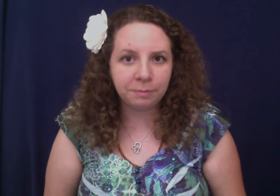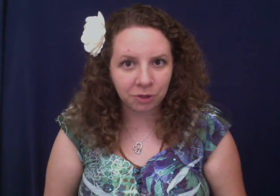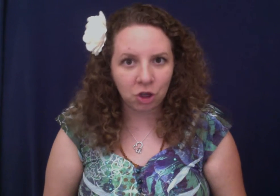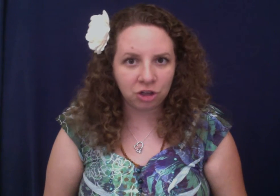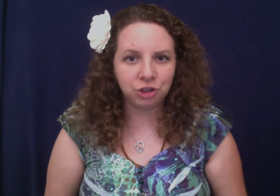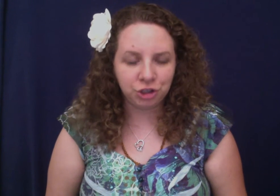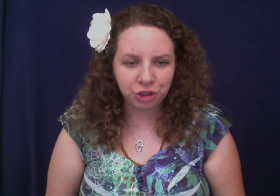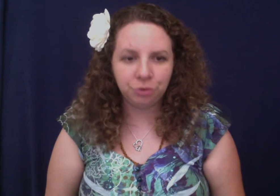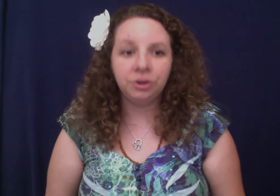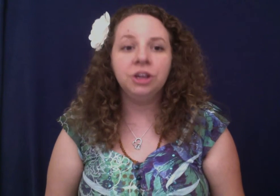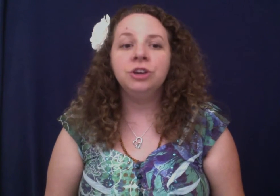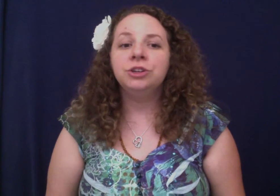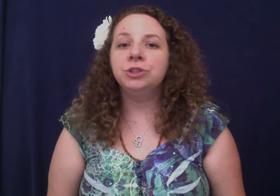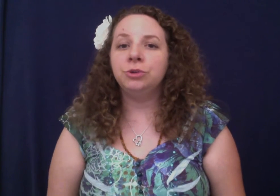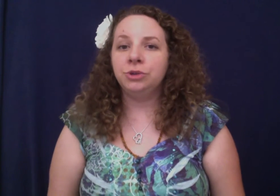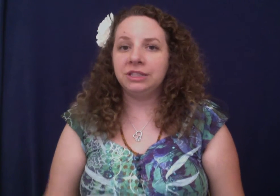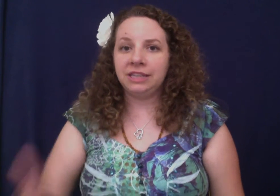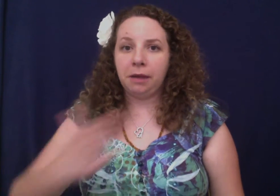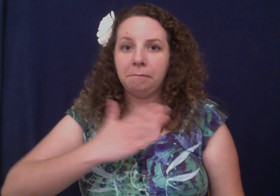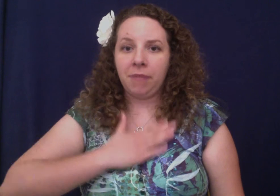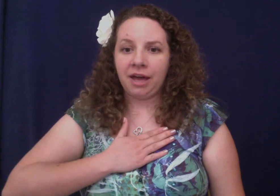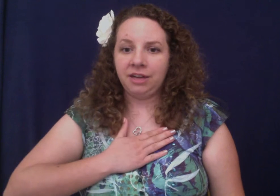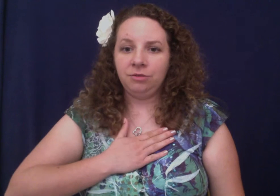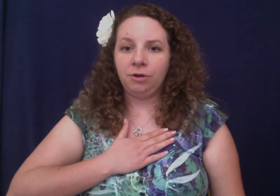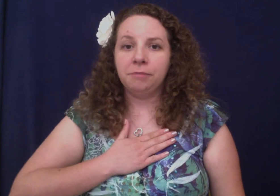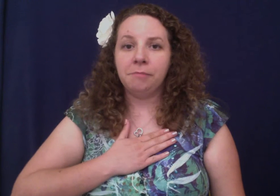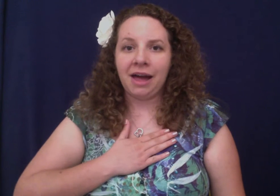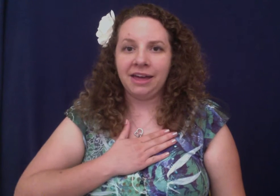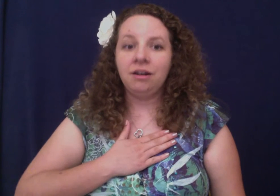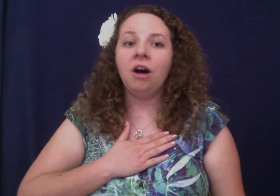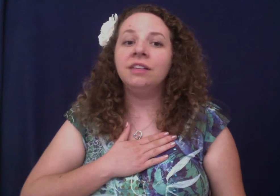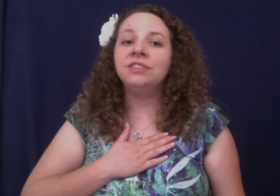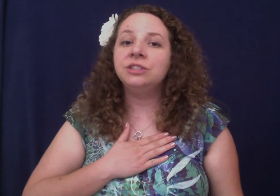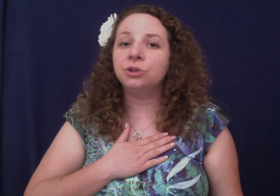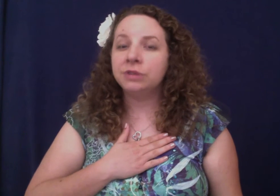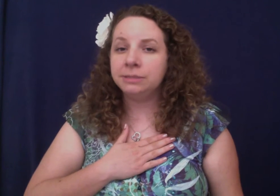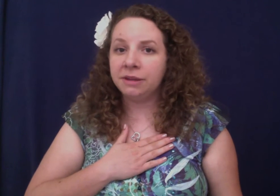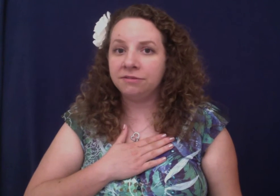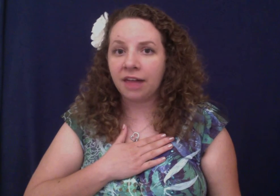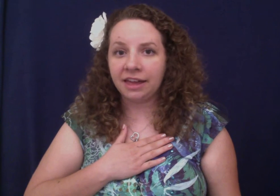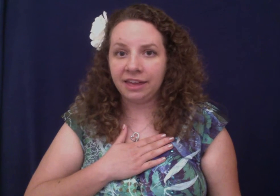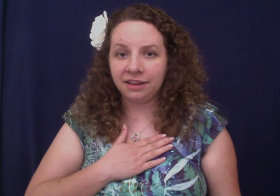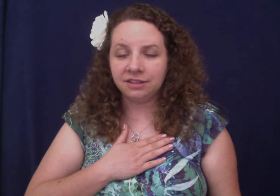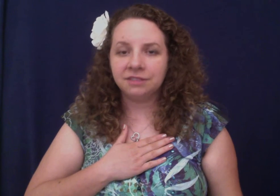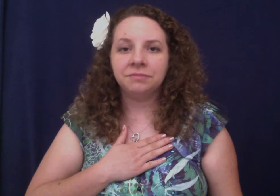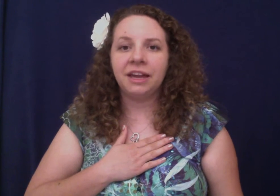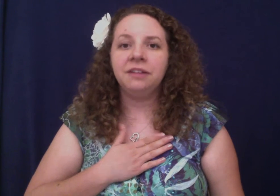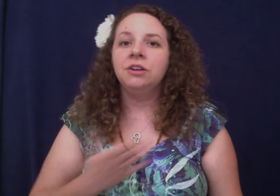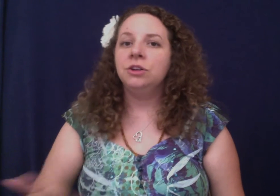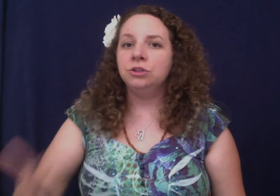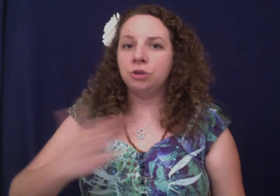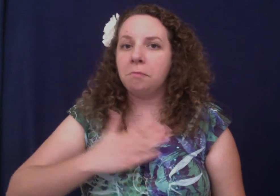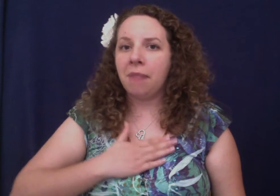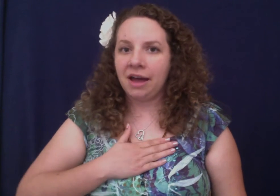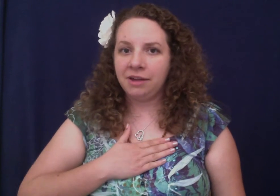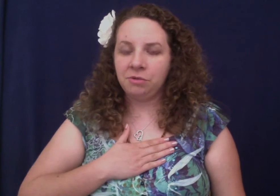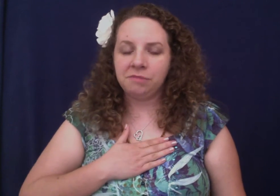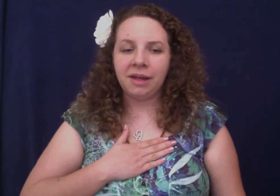belongs to. So you can say mine or my, all of these are going to be a flat hand, okay? So my or mine,